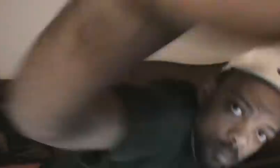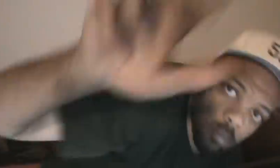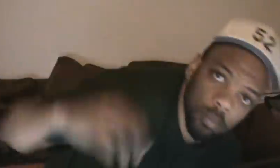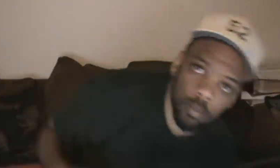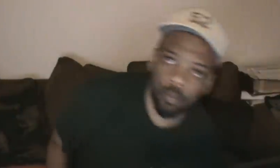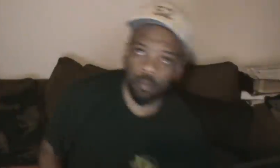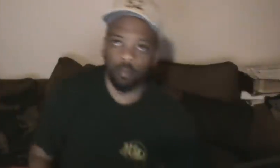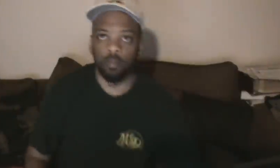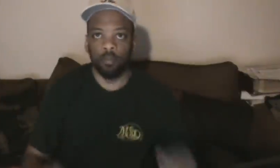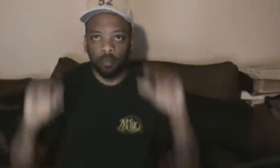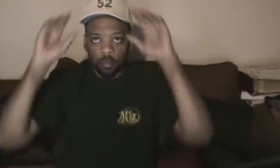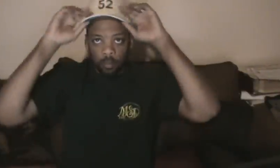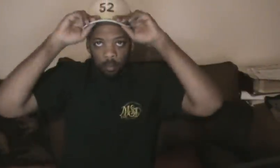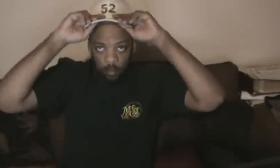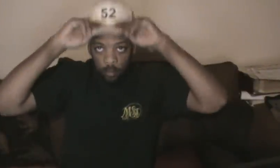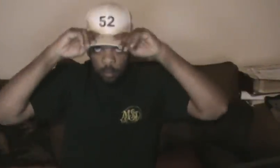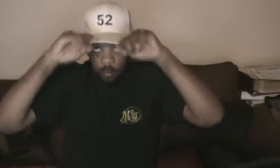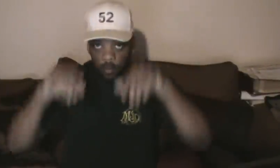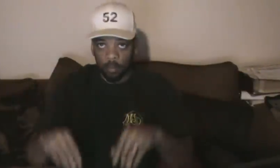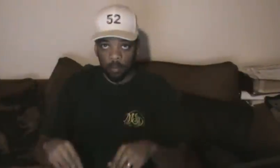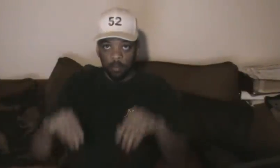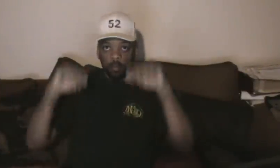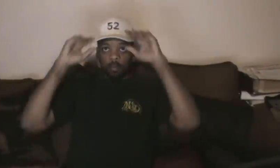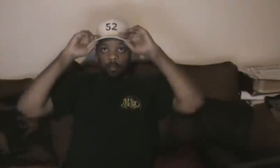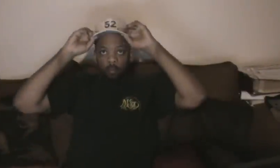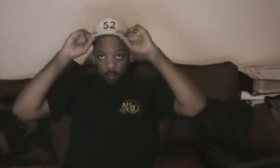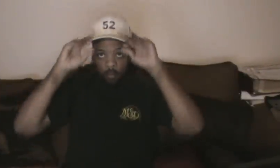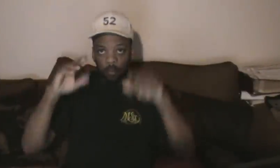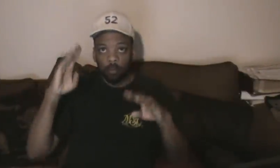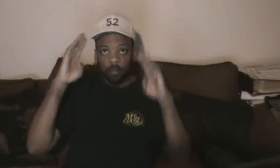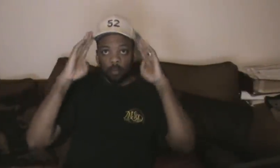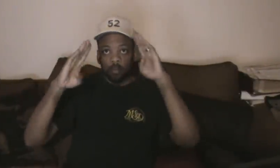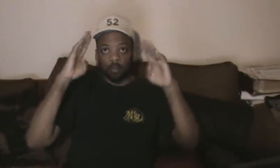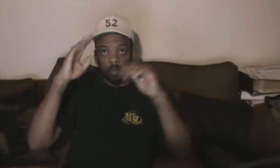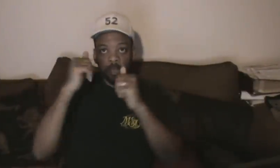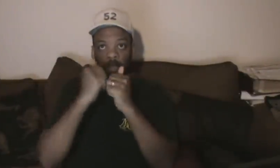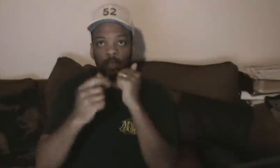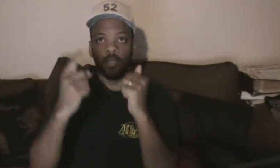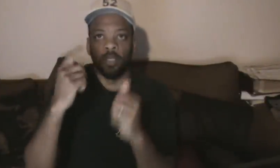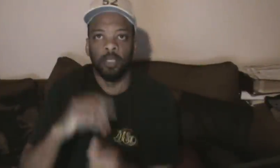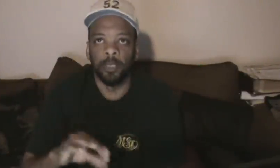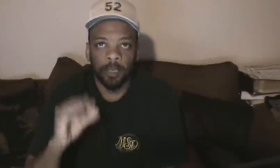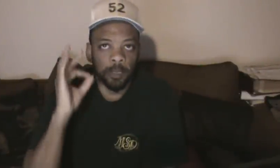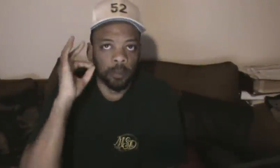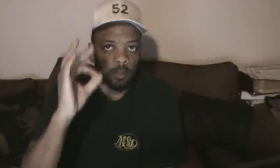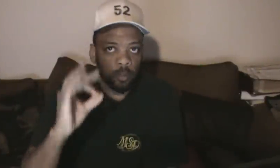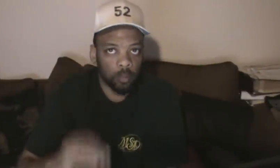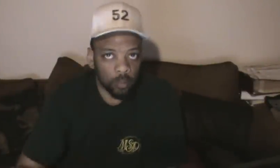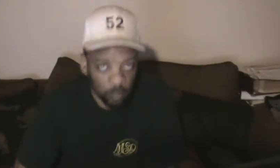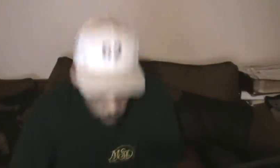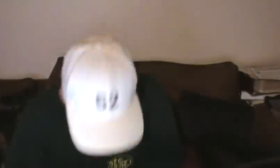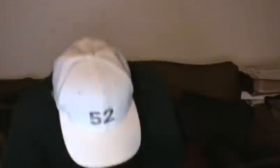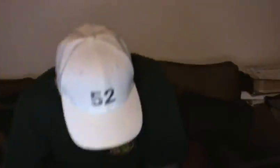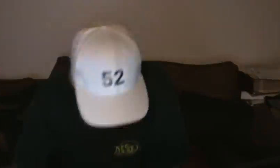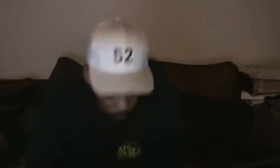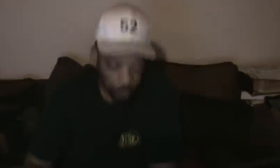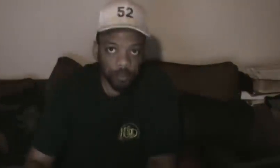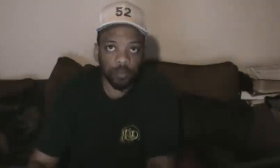Every fall should change over into snow this evening. Here's what we can expect for the next 7 days. can see temperatures on the own